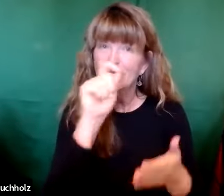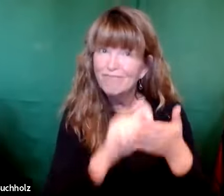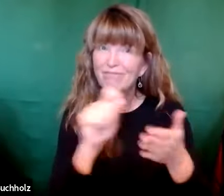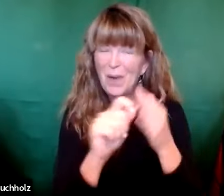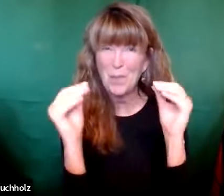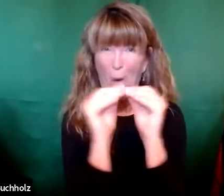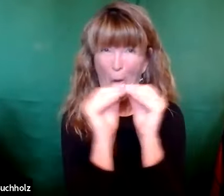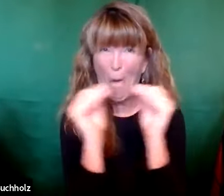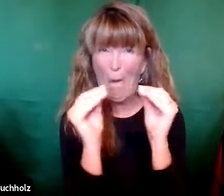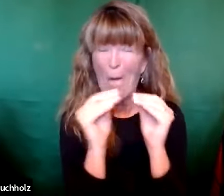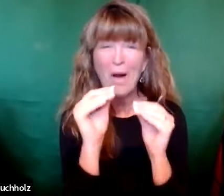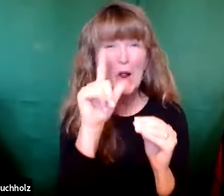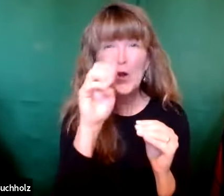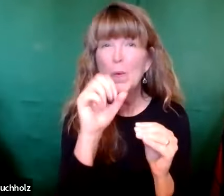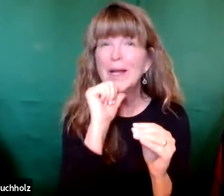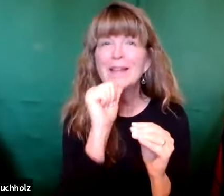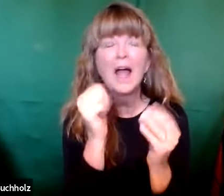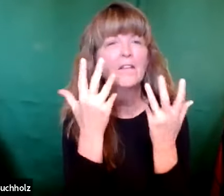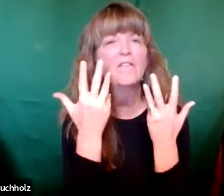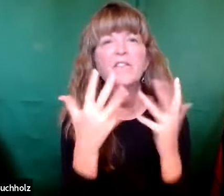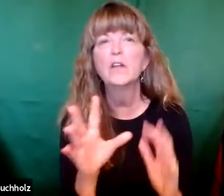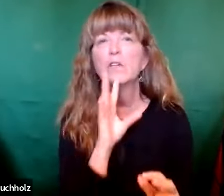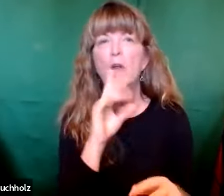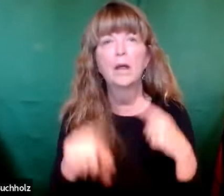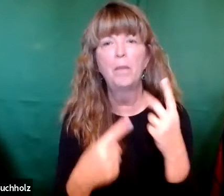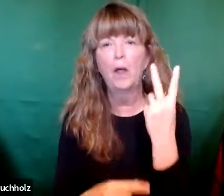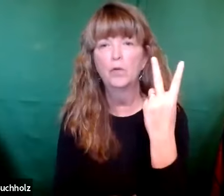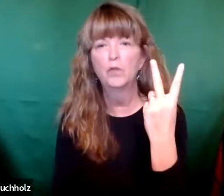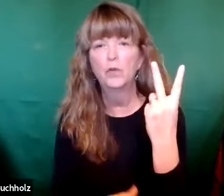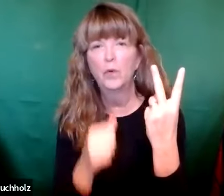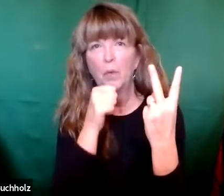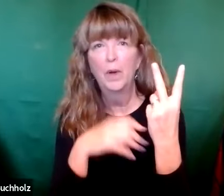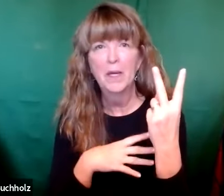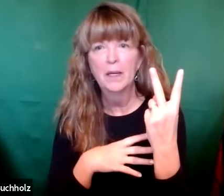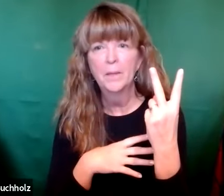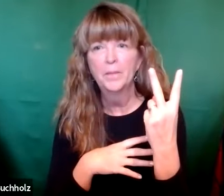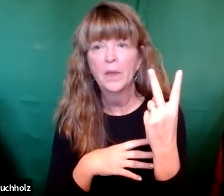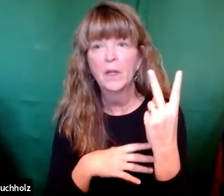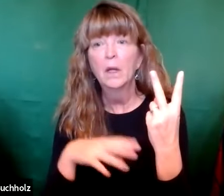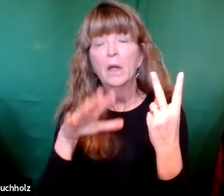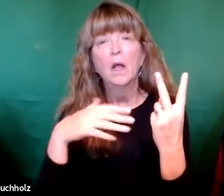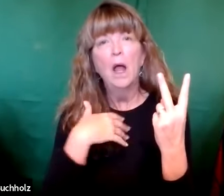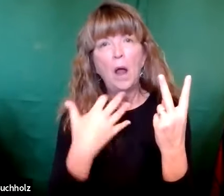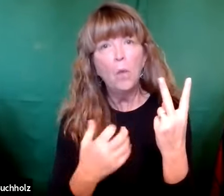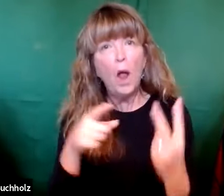And in today's chapter, we're still going into Luke. Luke is not done talking about Mary and Elizabeth.